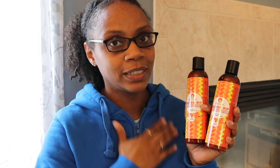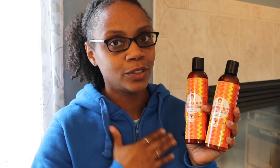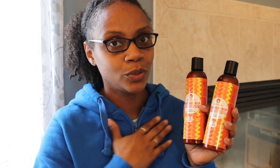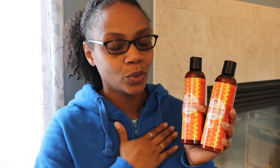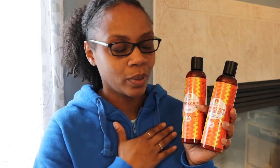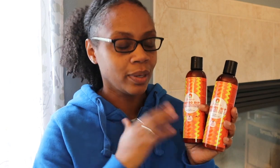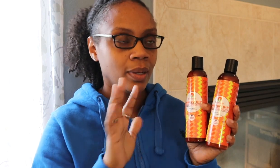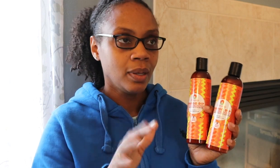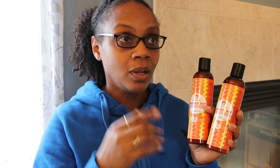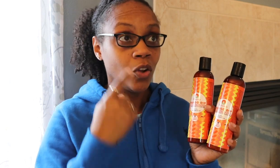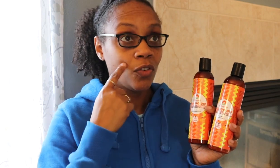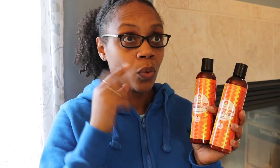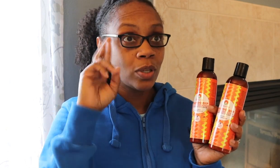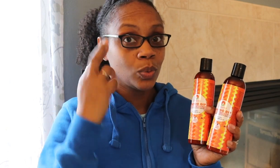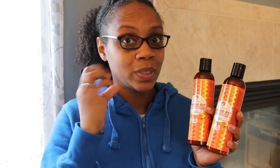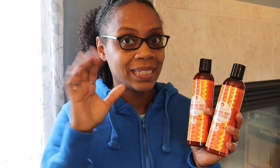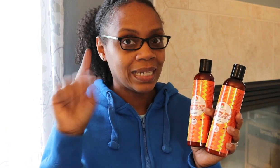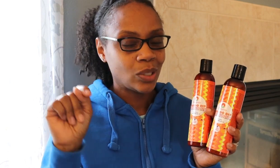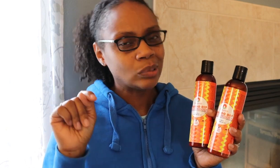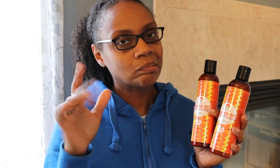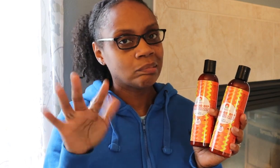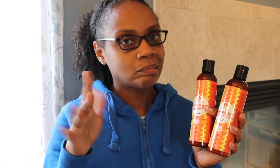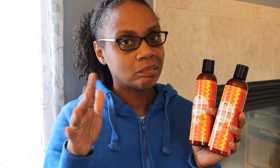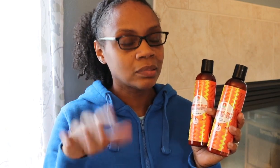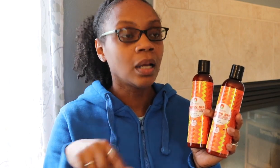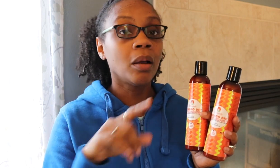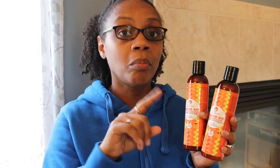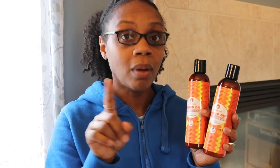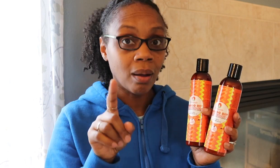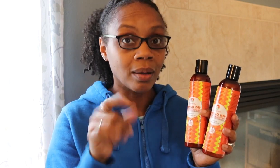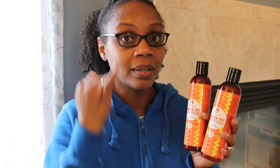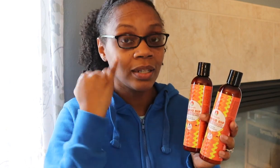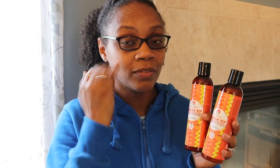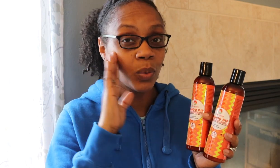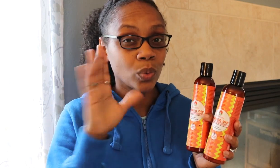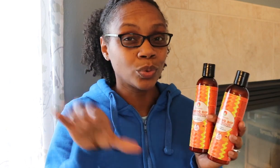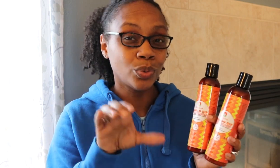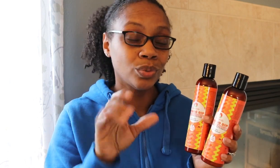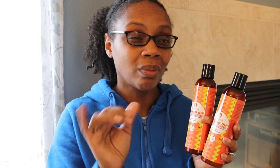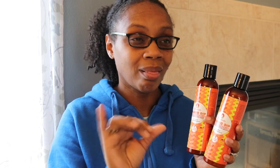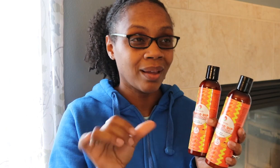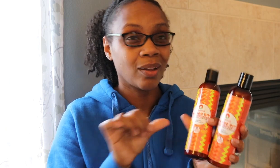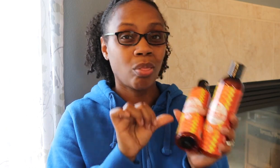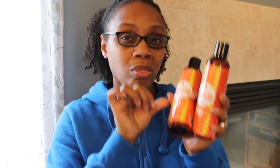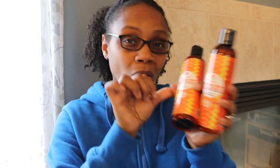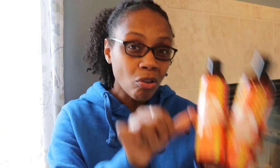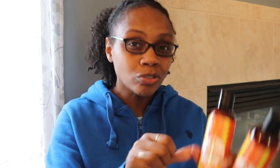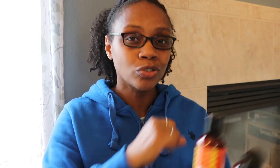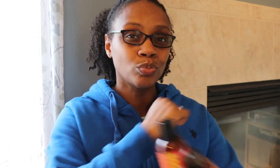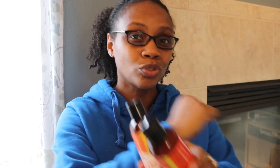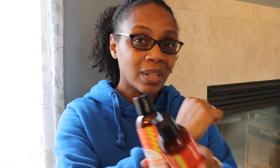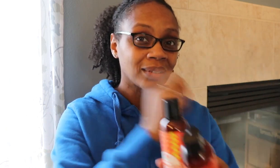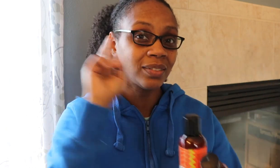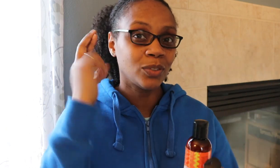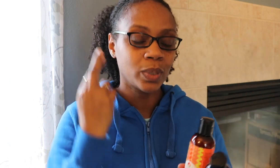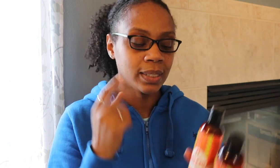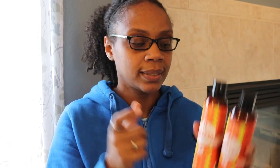Okay, so these I really enjoy. For a twist out, the mango dip is not the best. But if I'm going to do like long-term